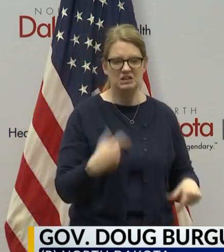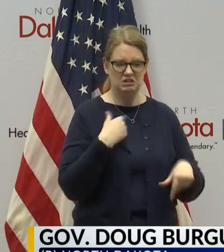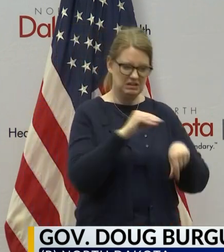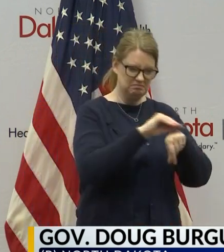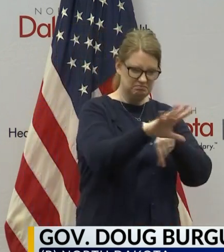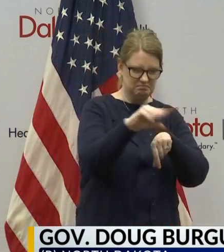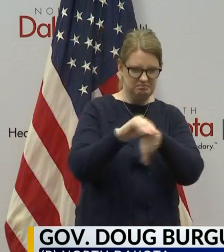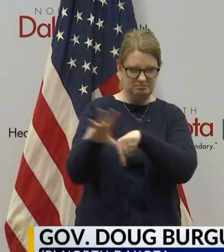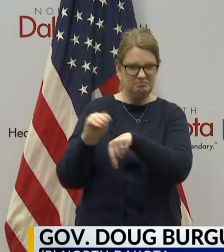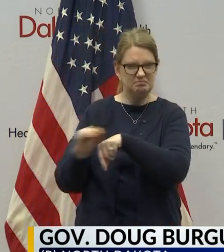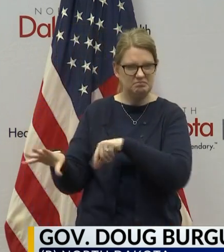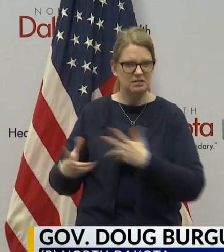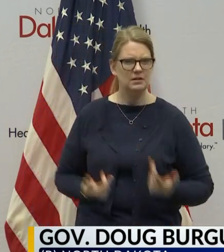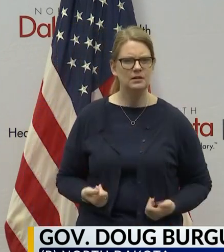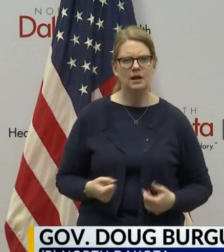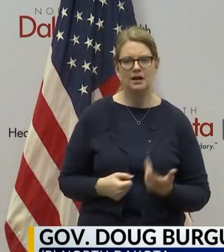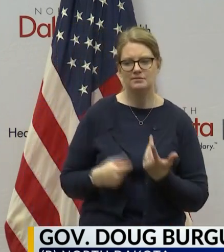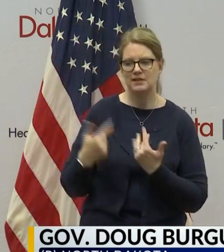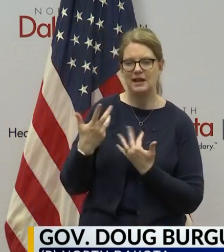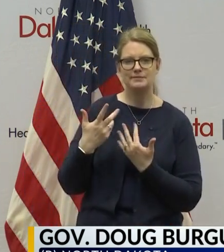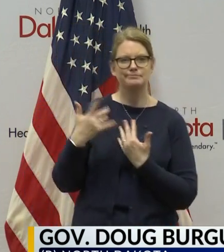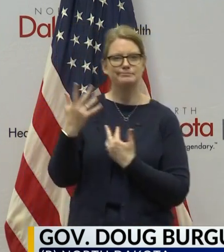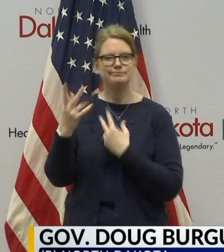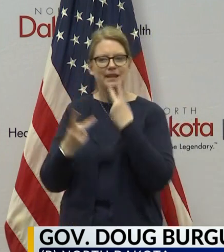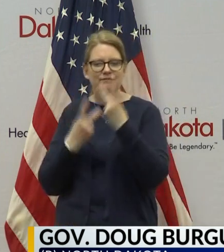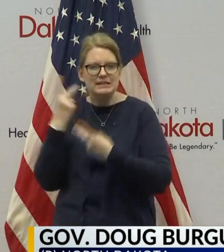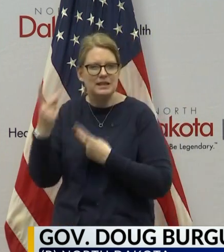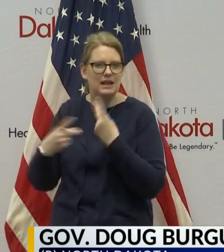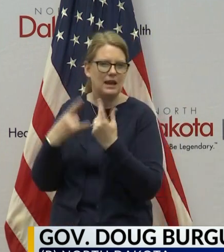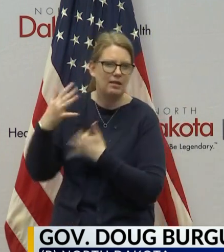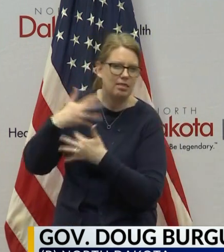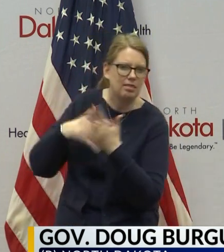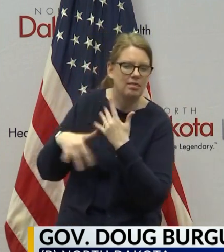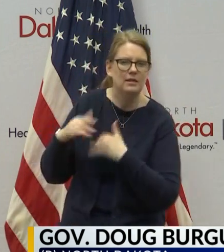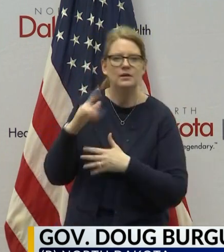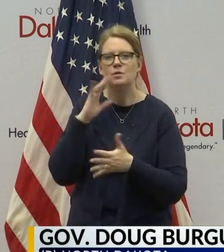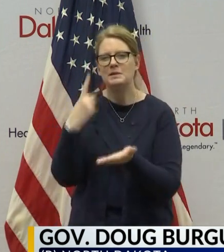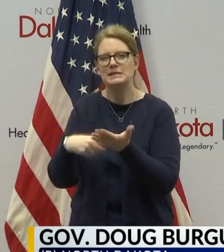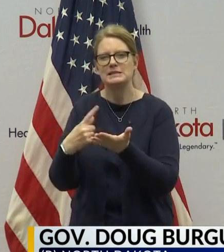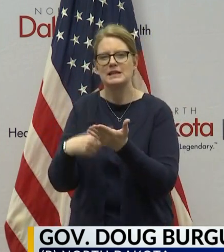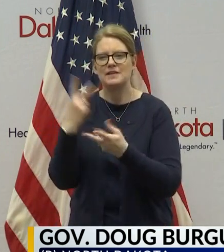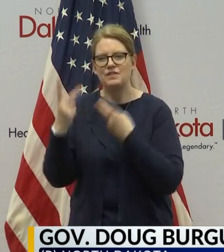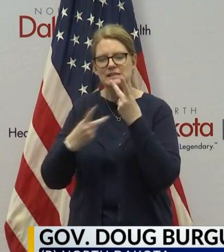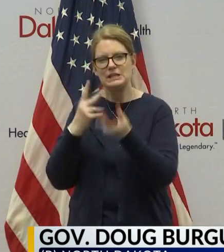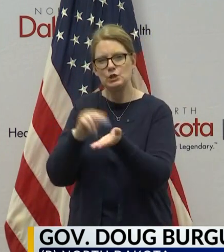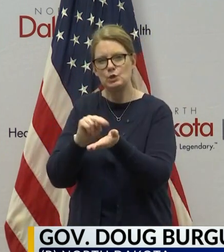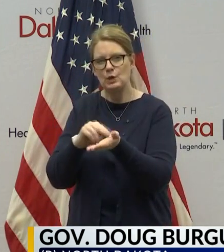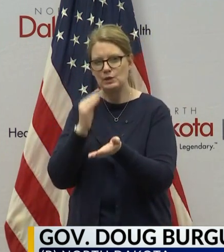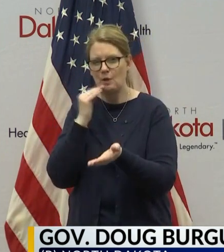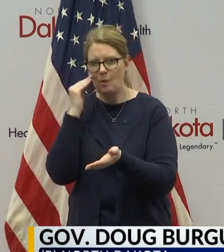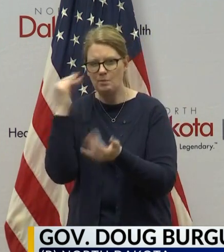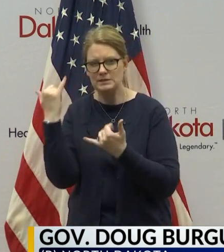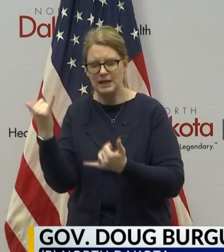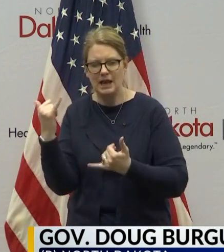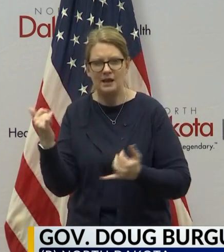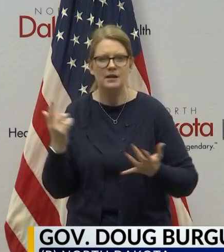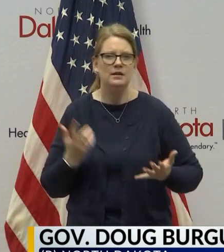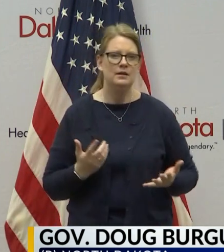nonessential trips or social visits. We're going to be talking more about visitations to nursing homes today and